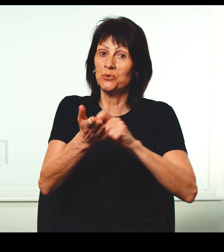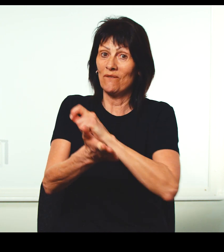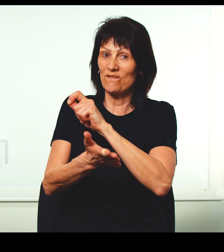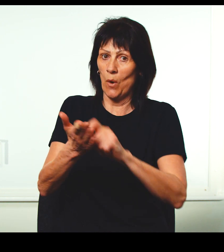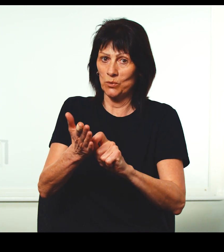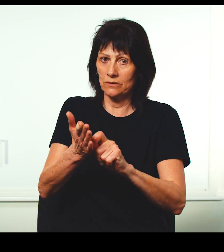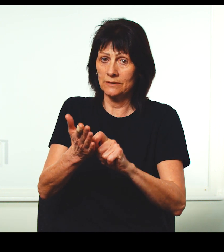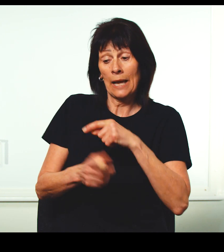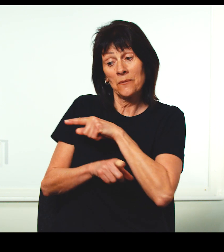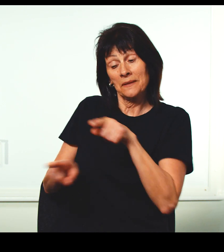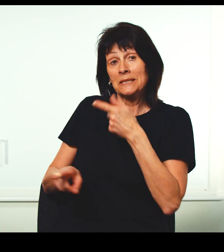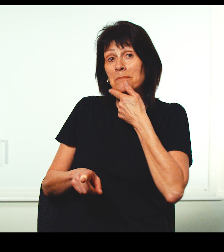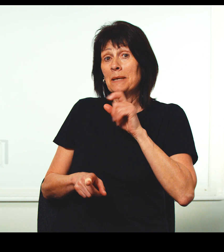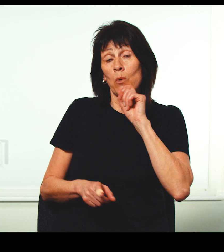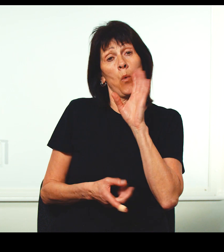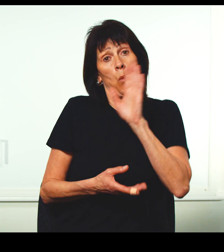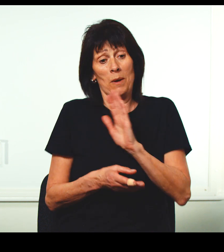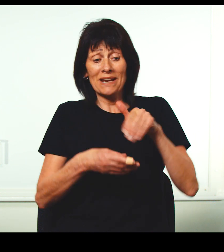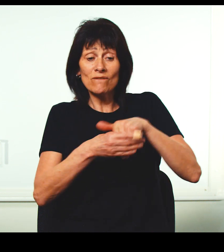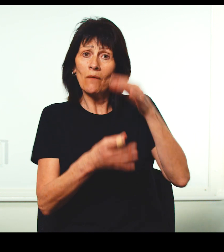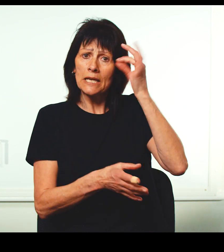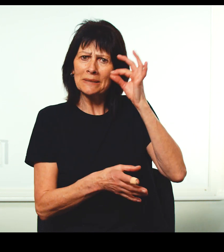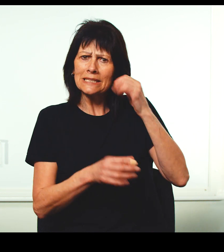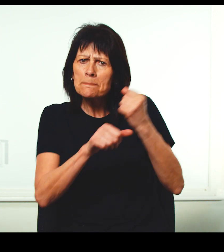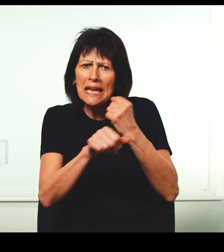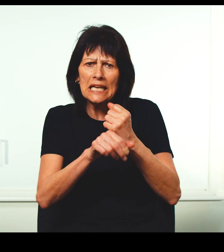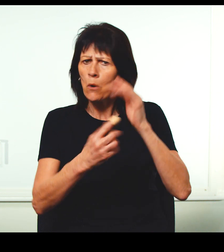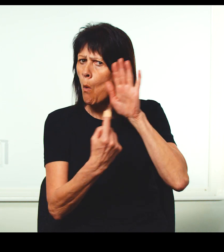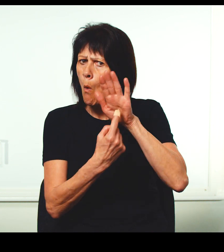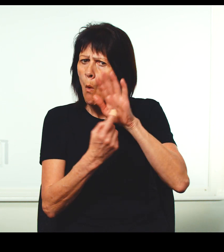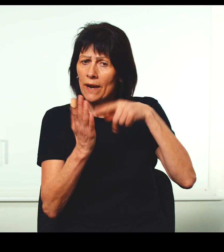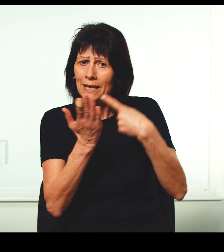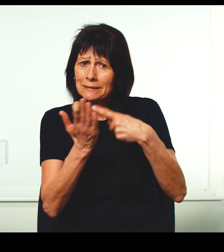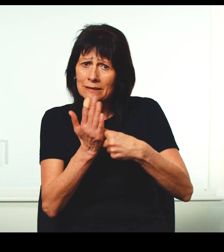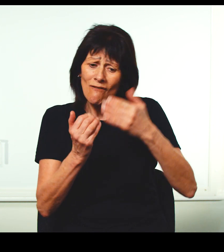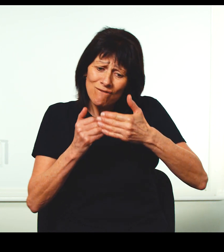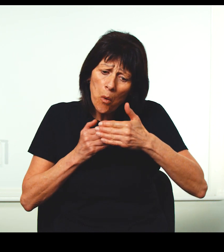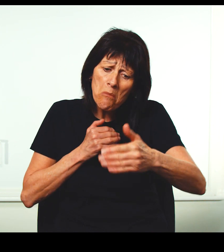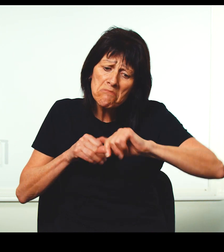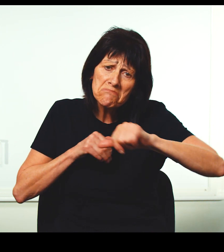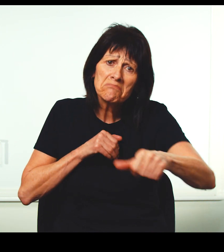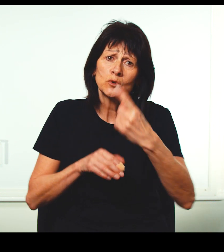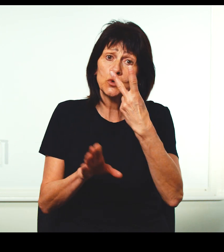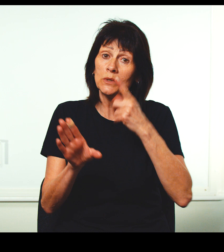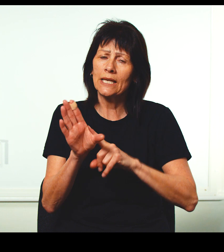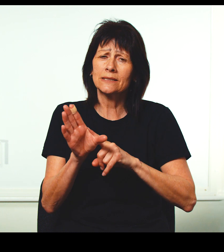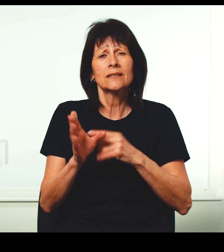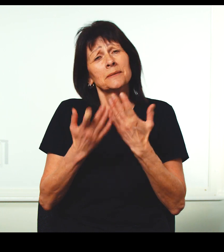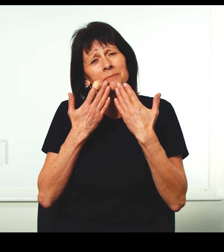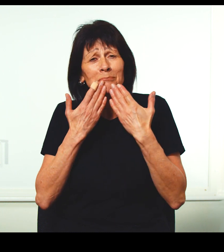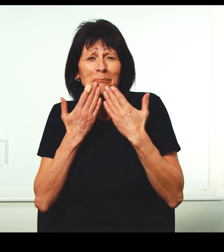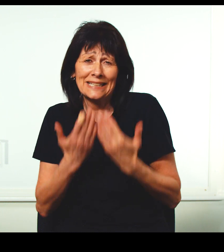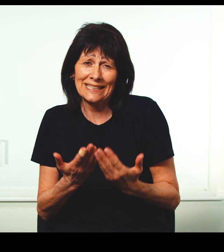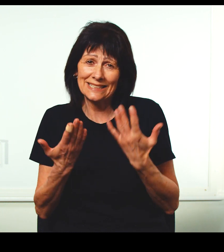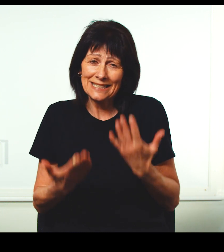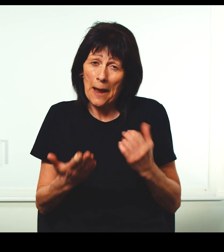place your votes. The fine folk who end up serving on equities committees will be making important decisions about your future over the next